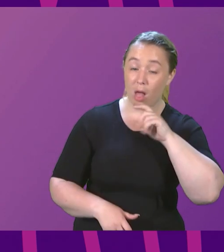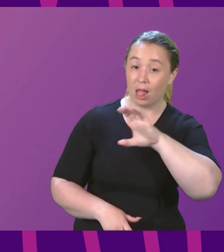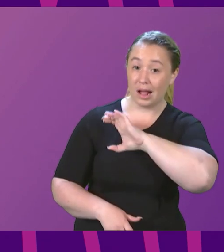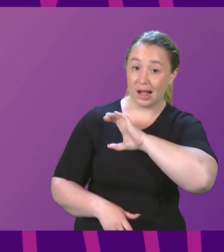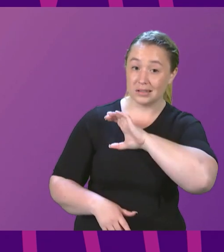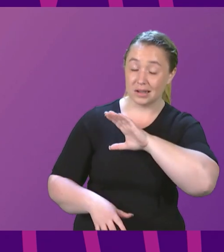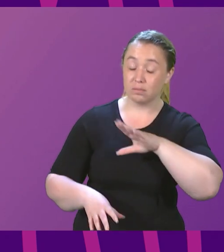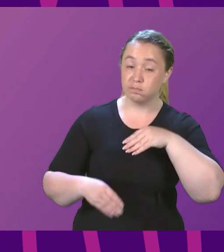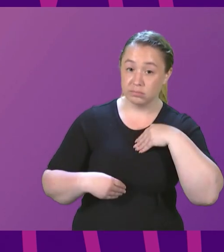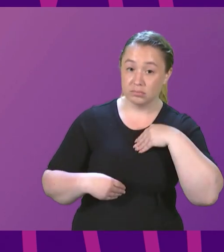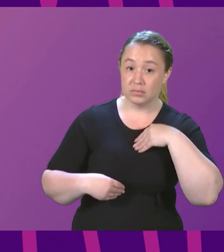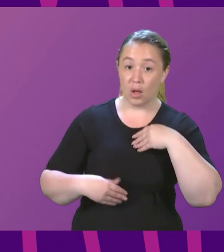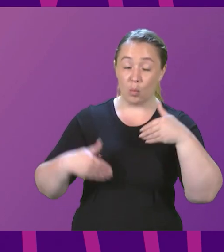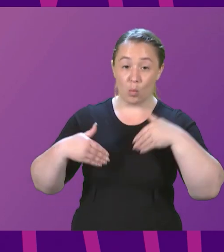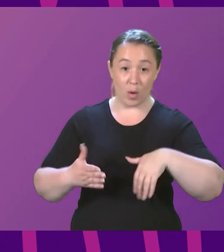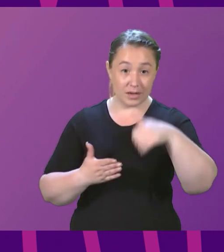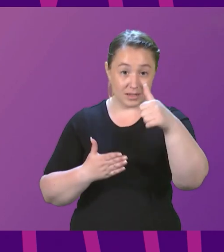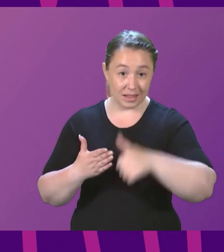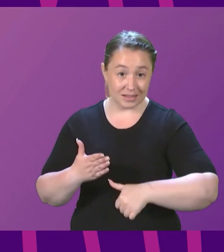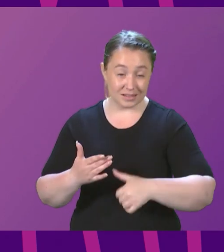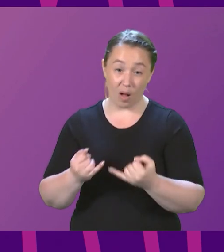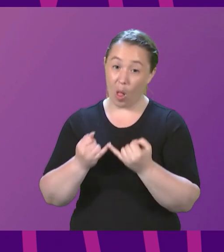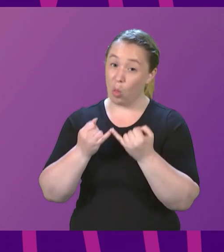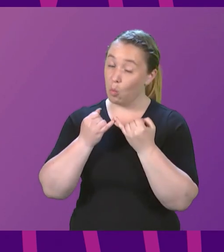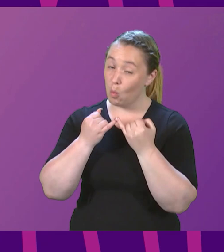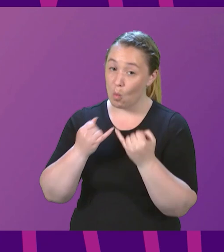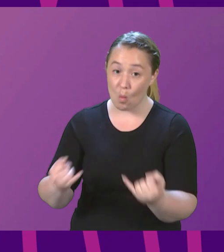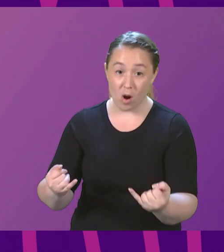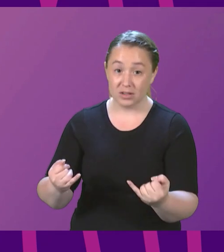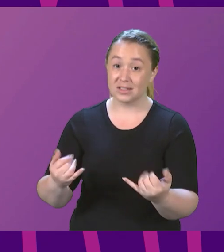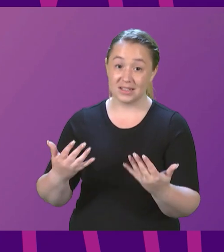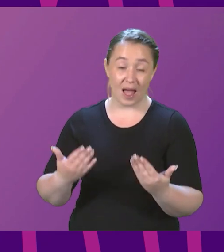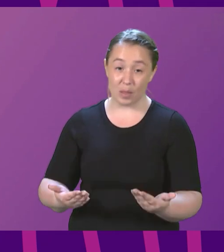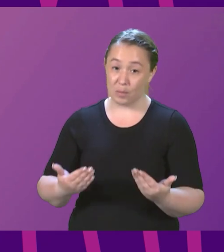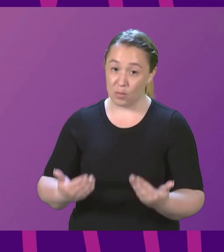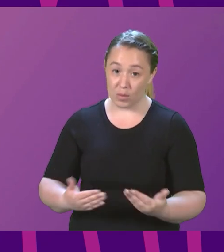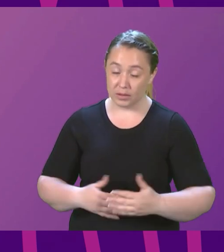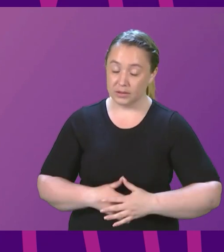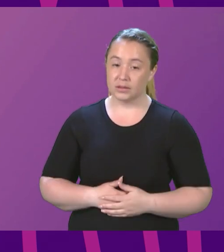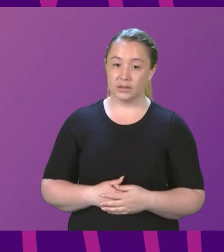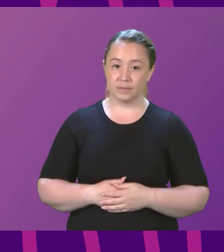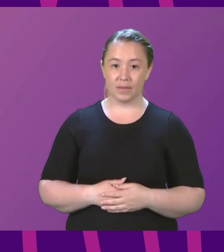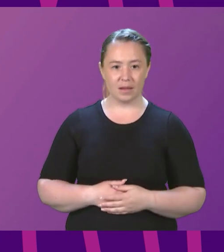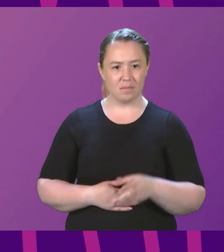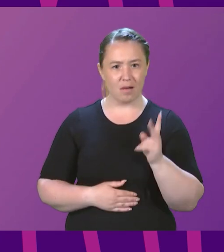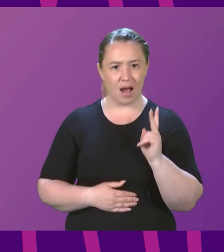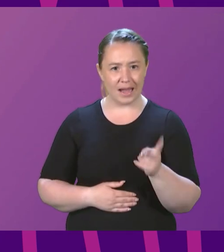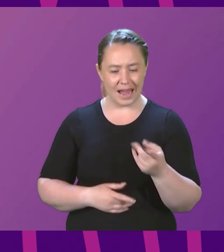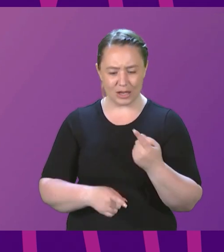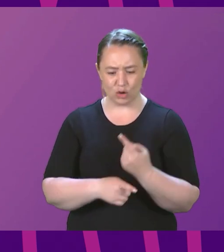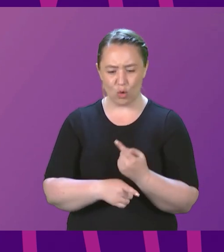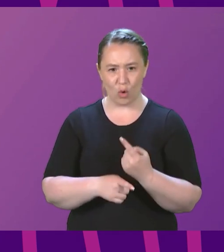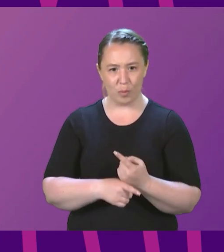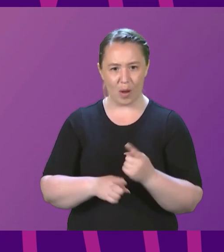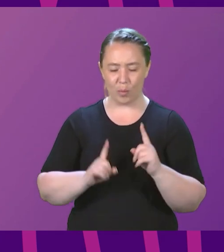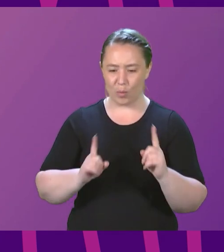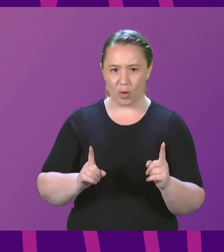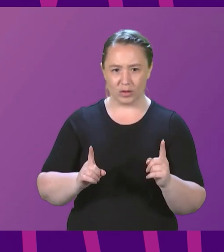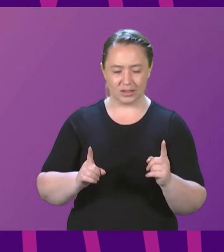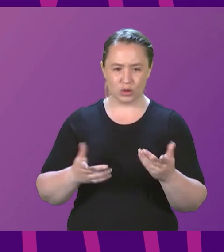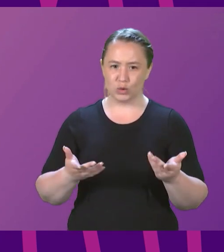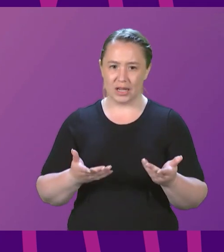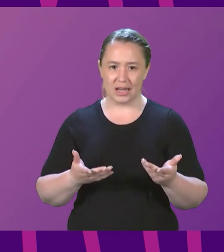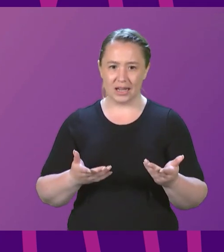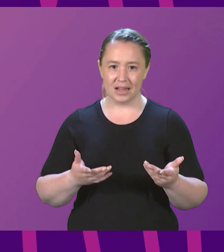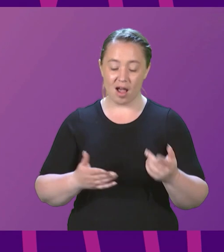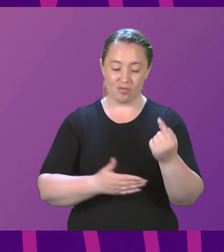worst on record. But what are we talking about this afternoon? Another divisive referendum. First Minister,